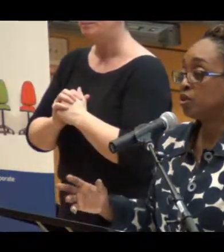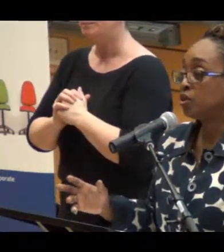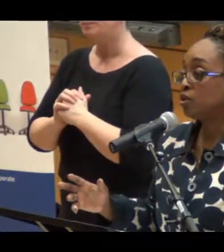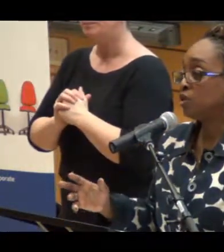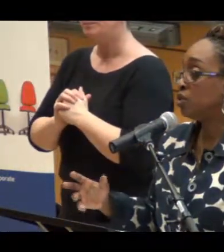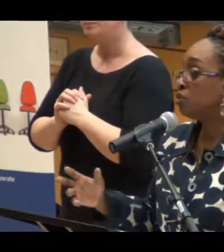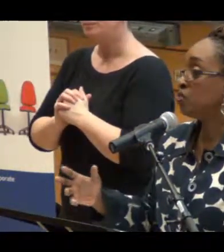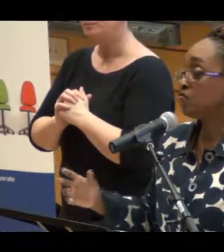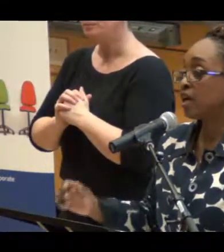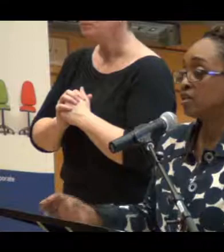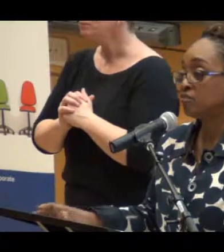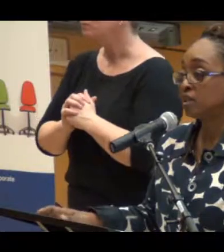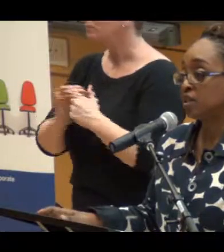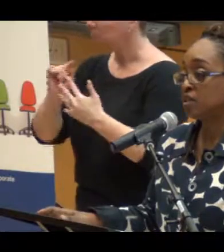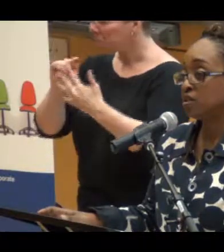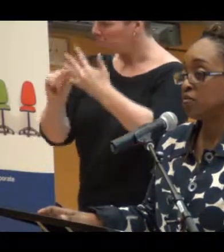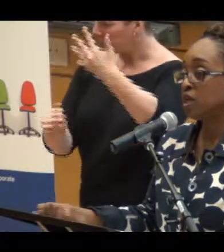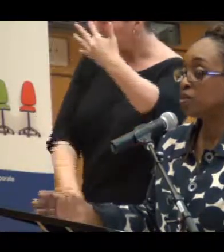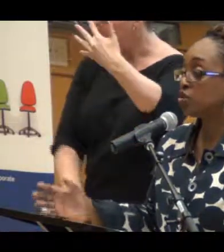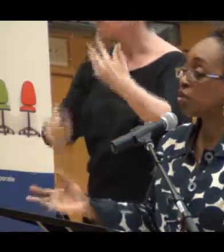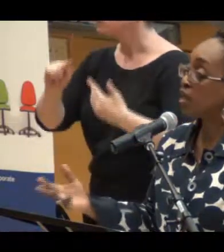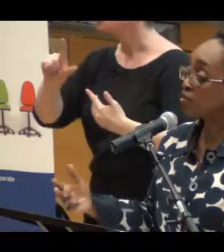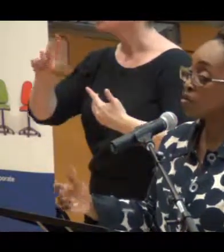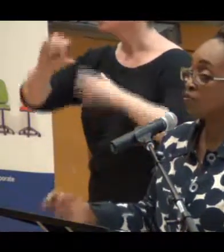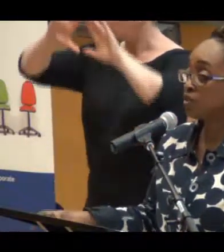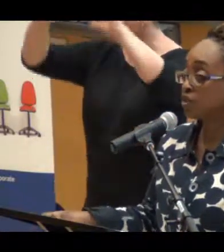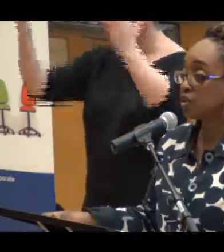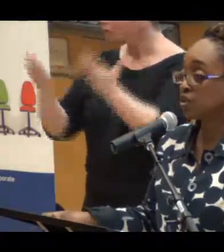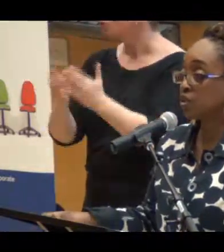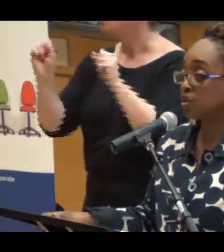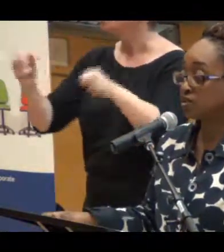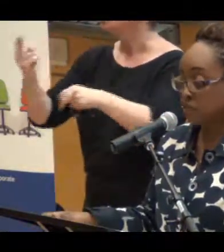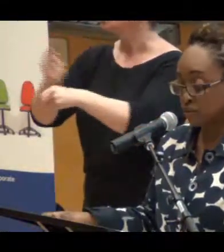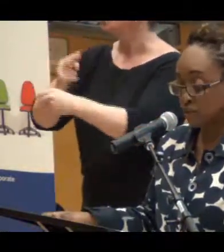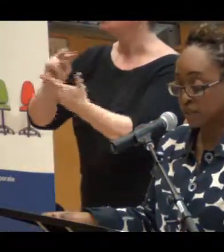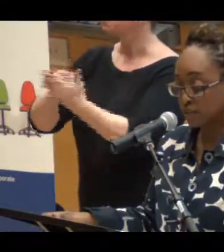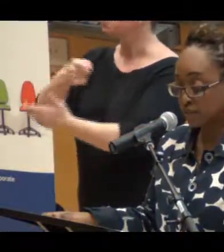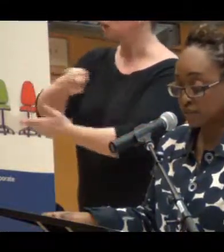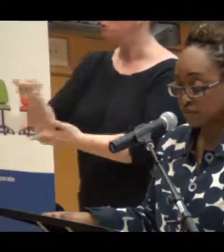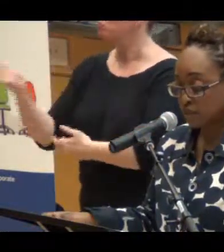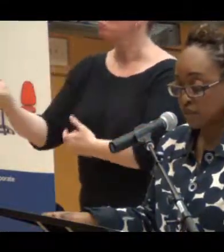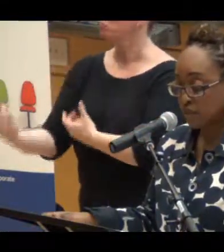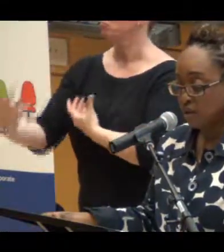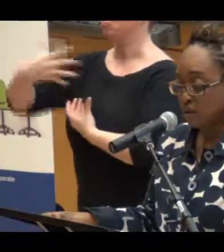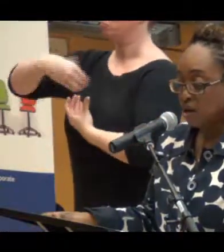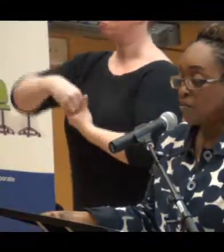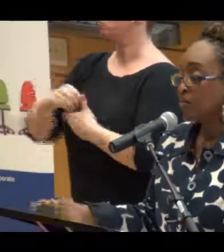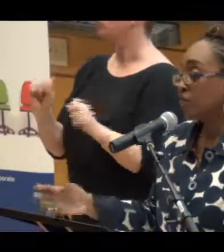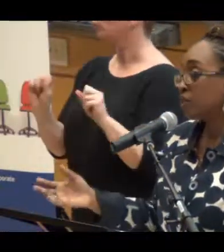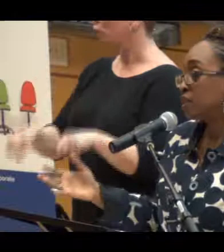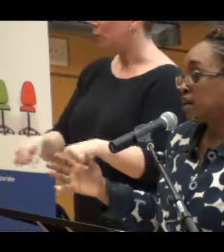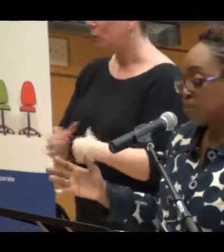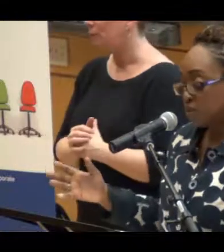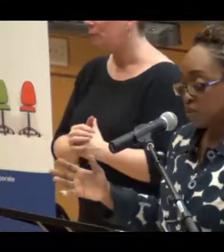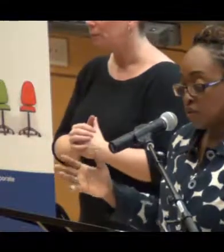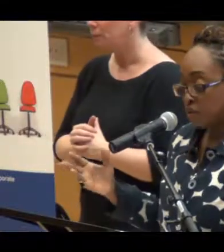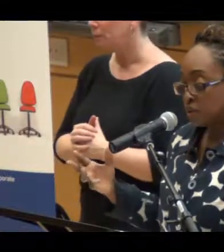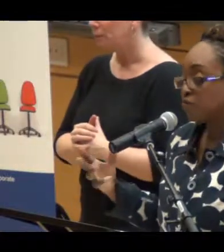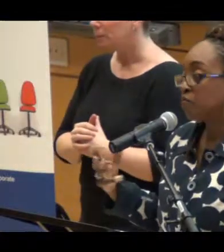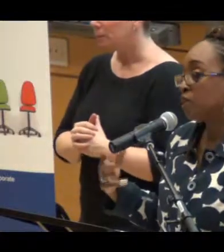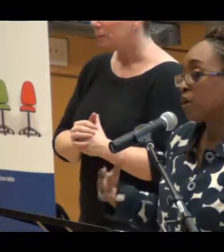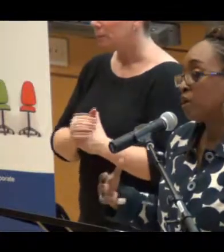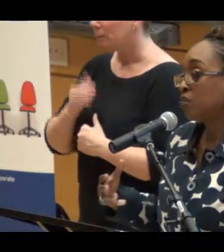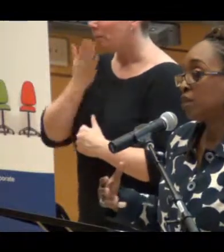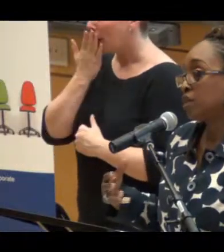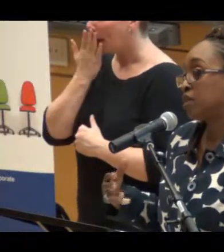could use effectively to make sure that everyone feels included in the workplace. But for example, what